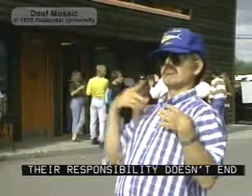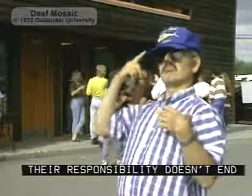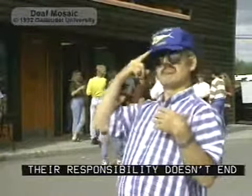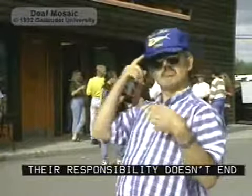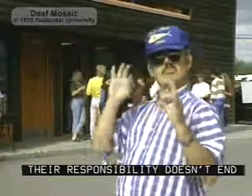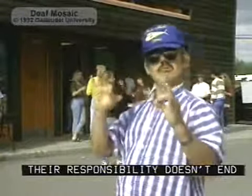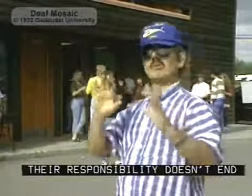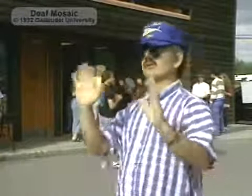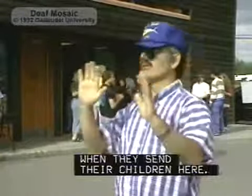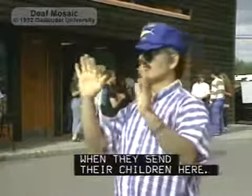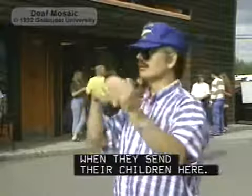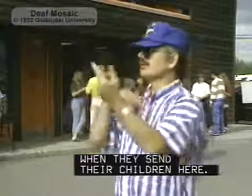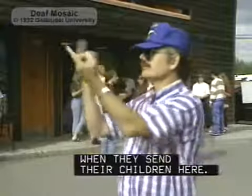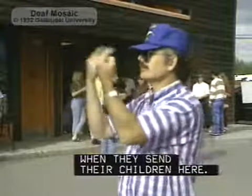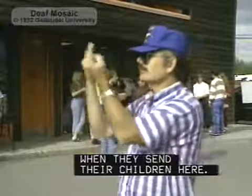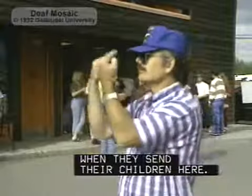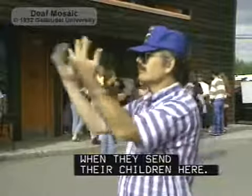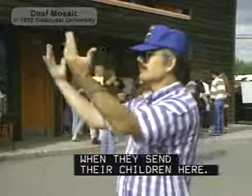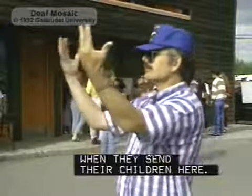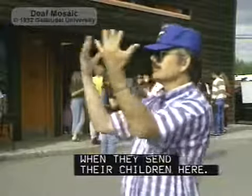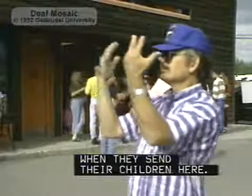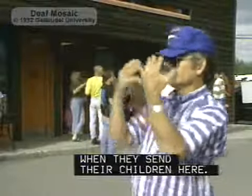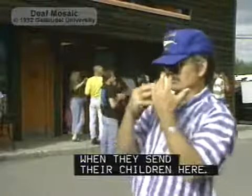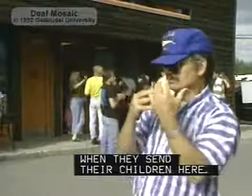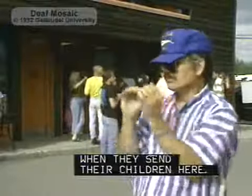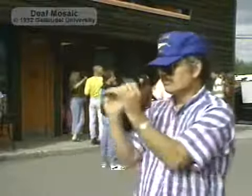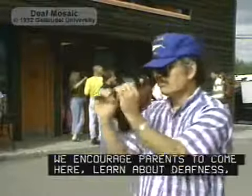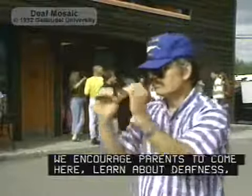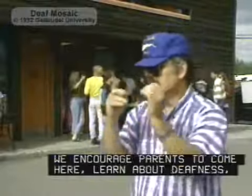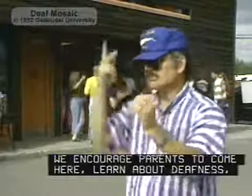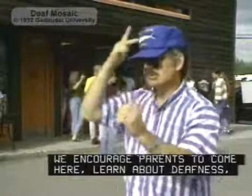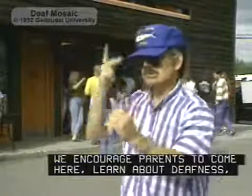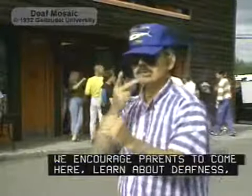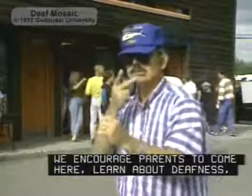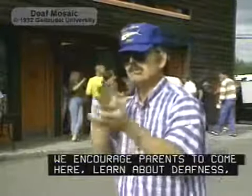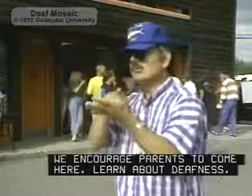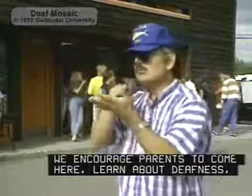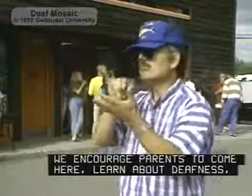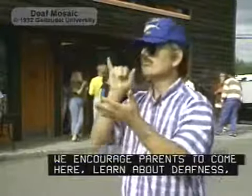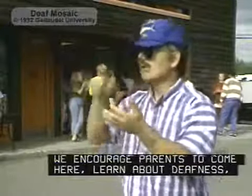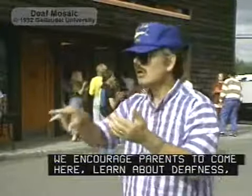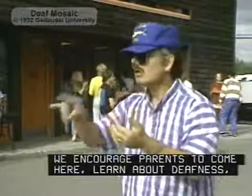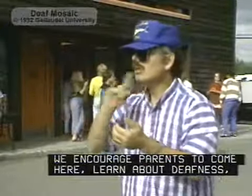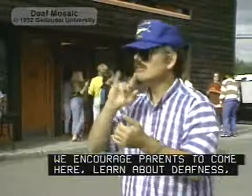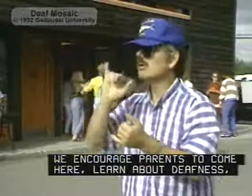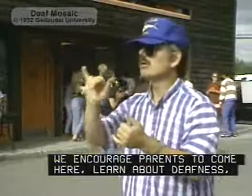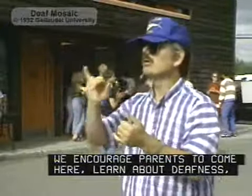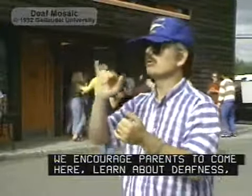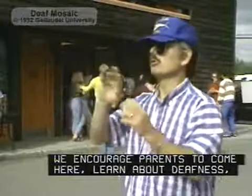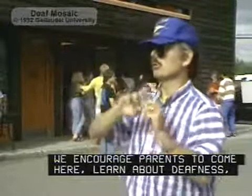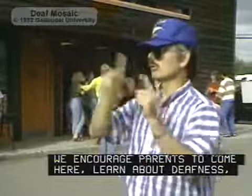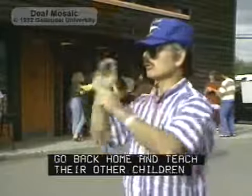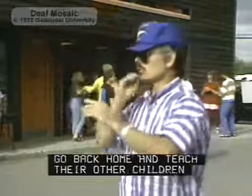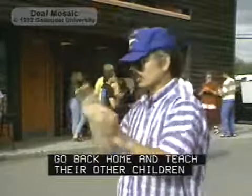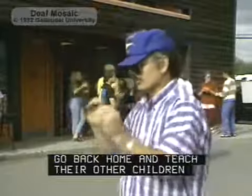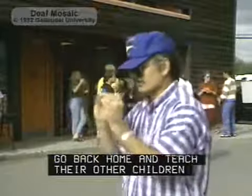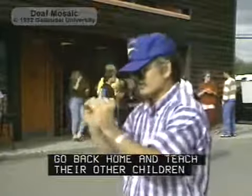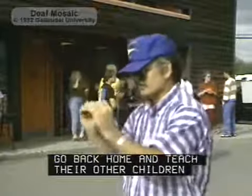doesn't end when they send their children here. We encourage parents to come here, learn about deafness, go back home,